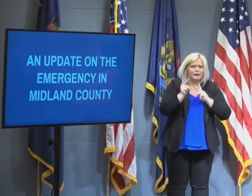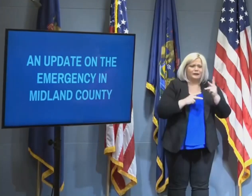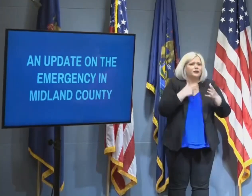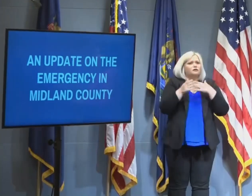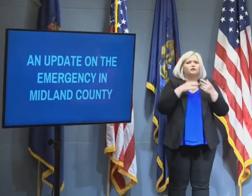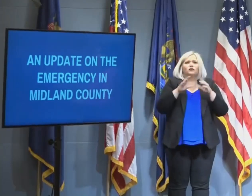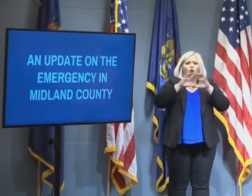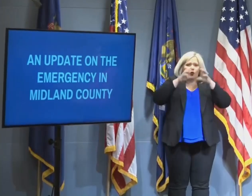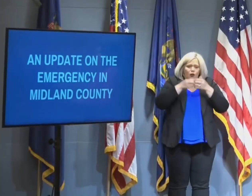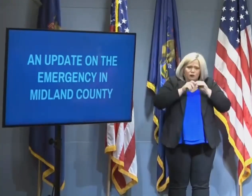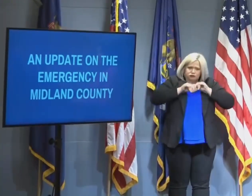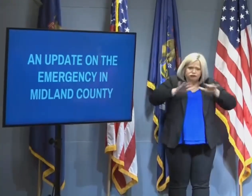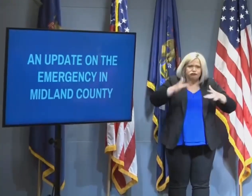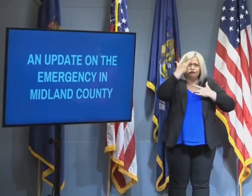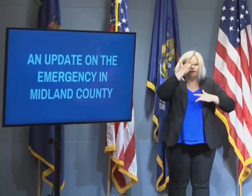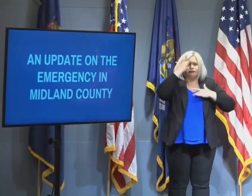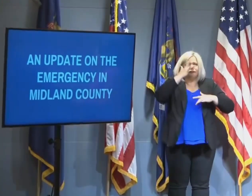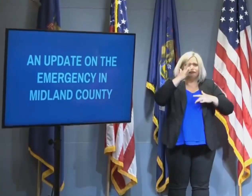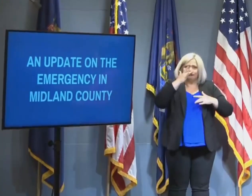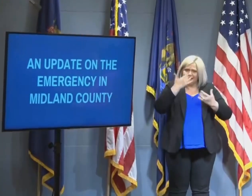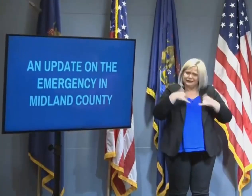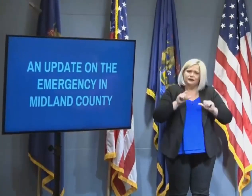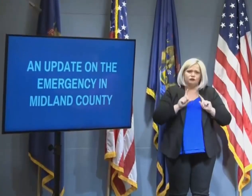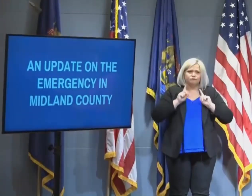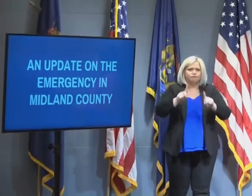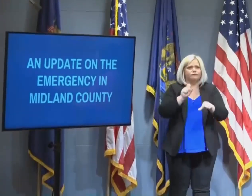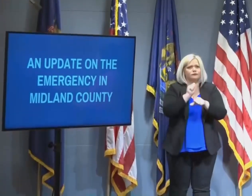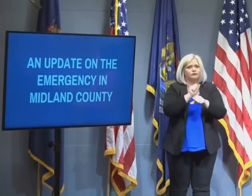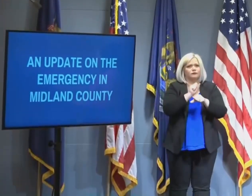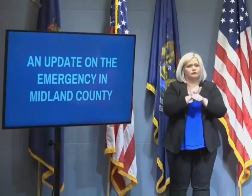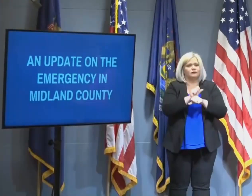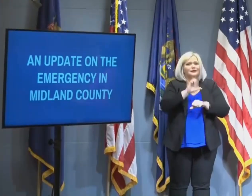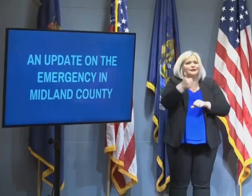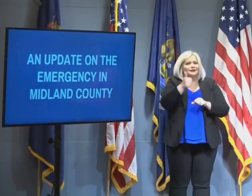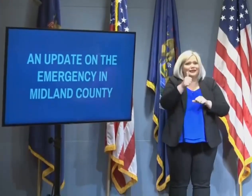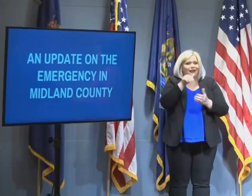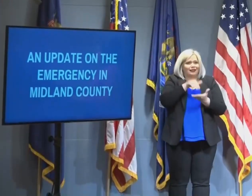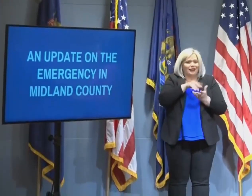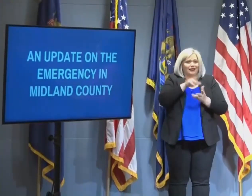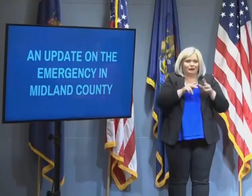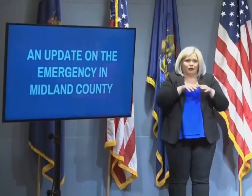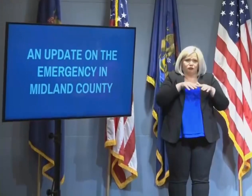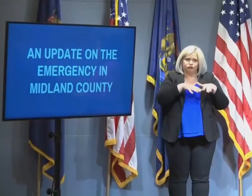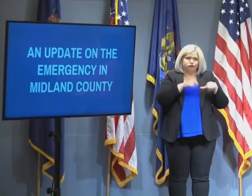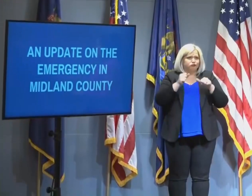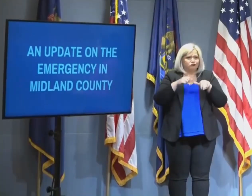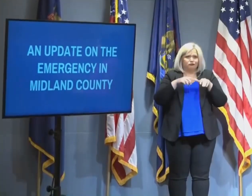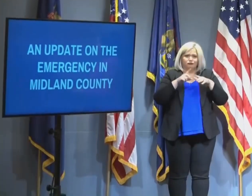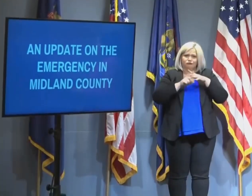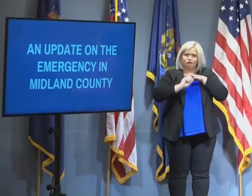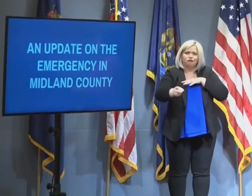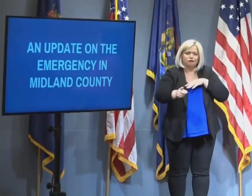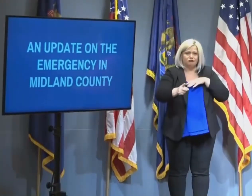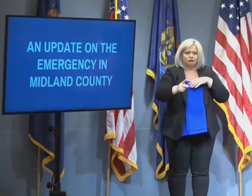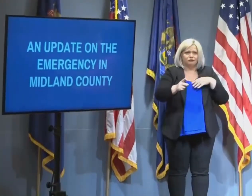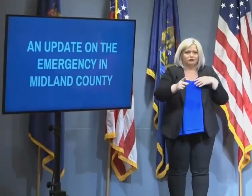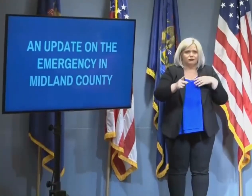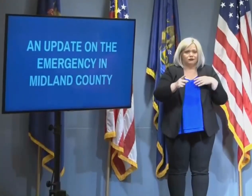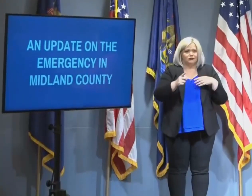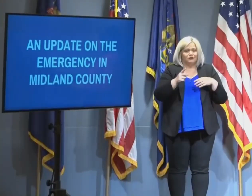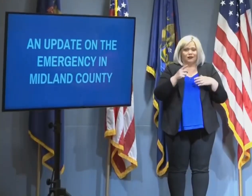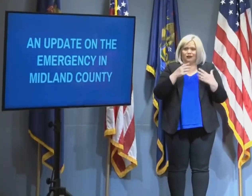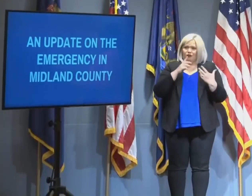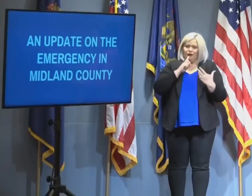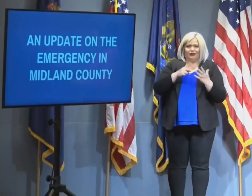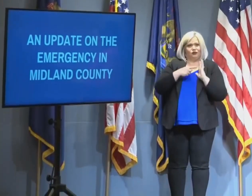keep them safe. 10,000 people were evacuated, and it is truly a testament to the people of the area, but also